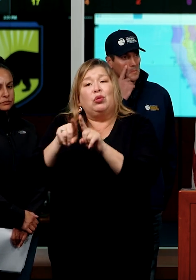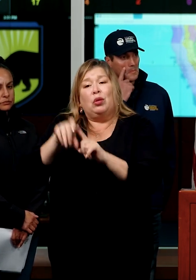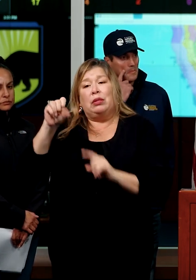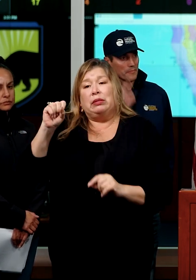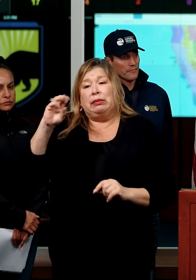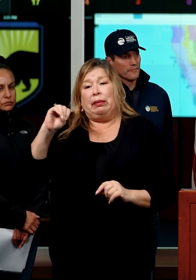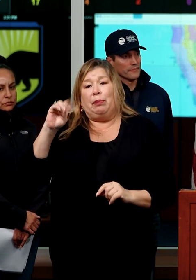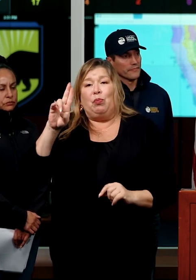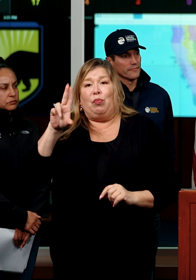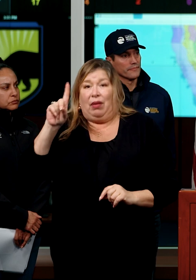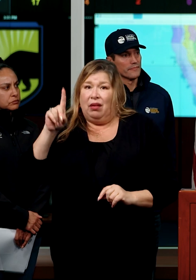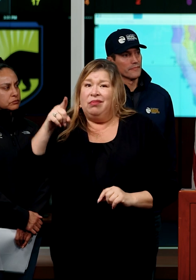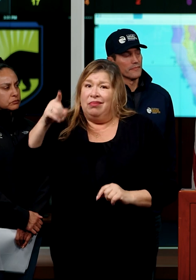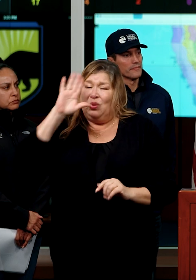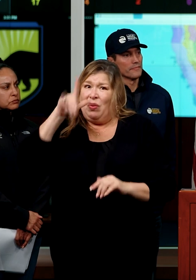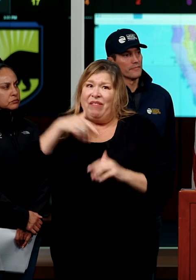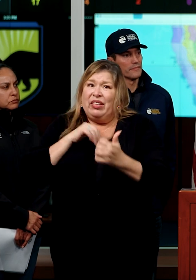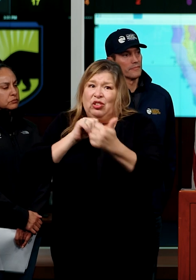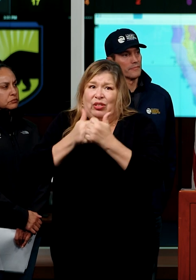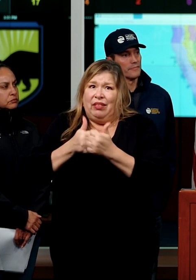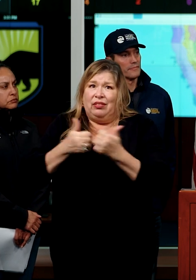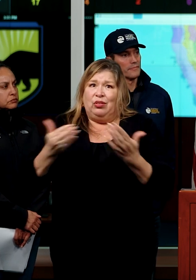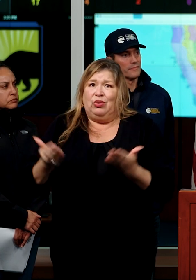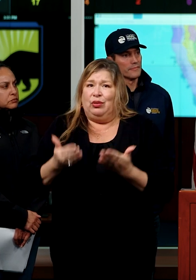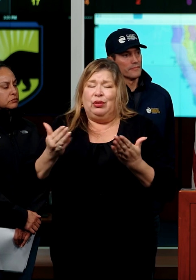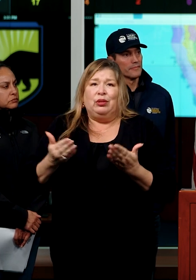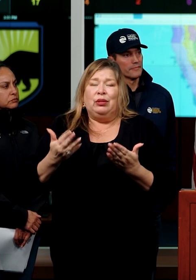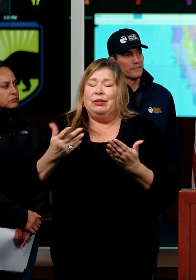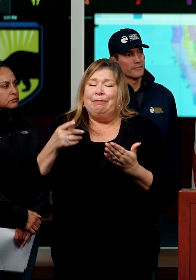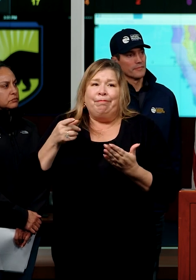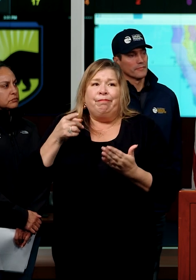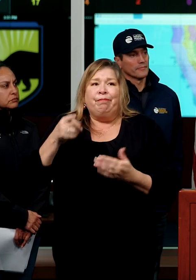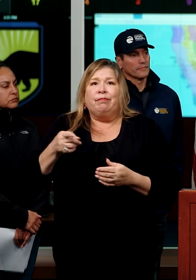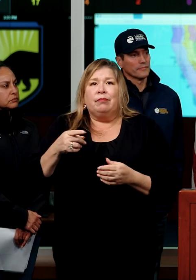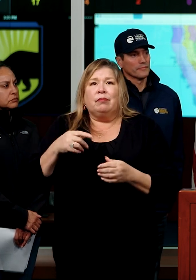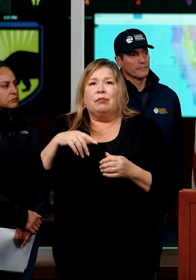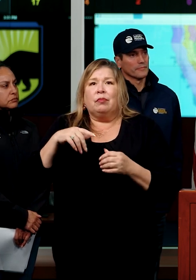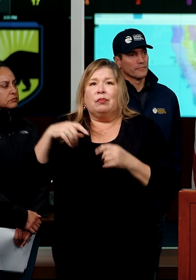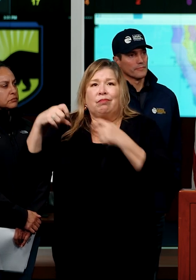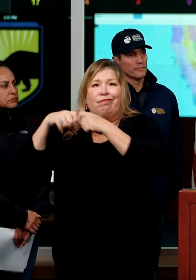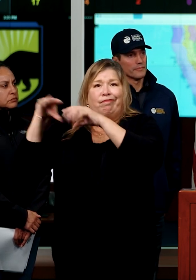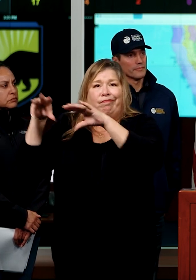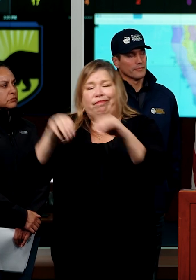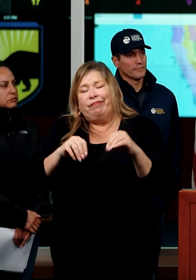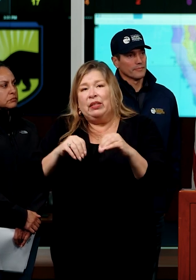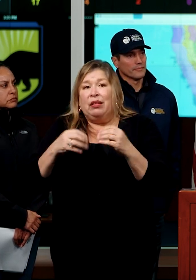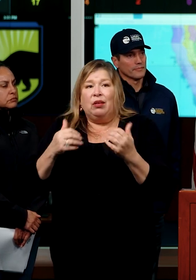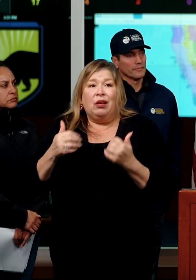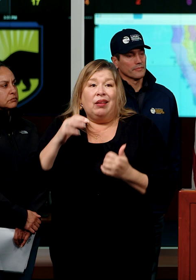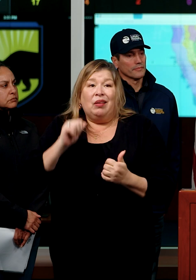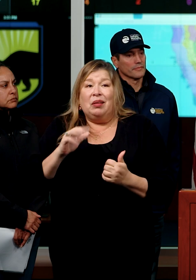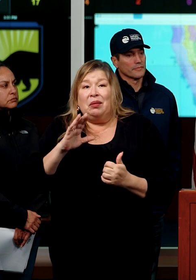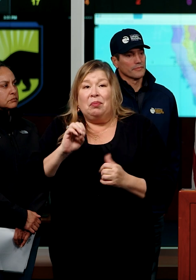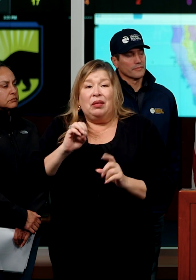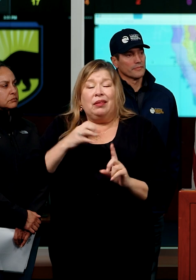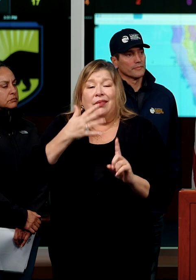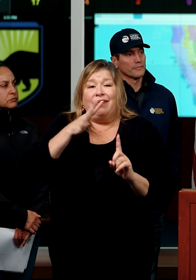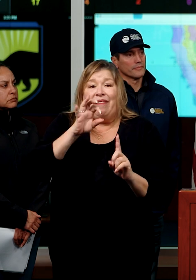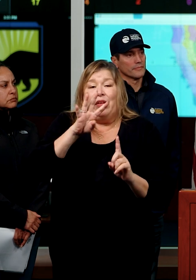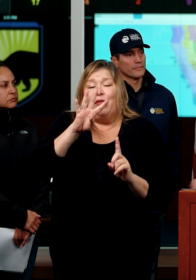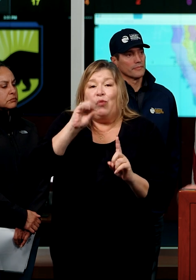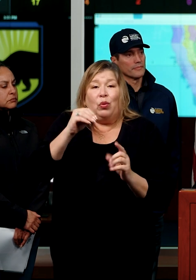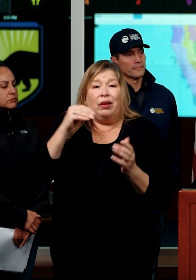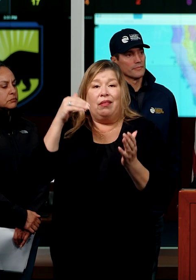uh, 24 hours, as you know. I think we were peaked. Depends on how you analyze it. 540,000 households and businesses,